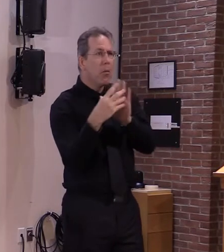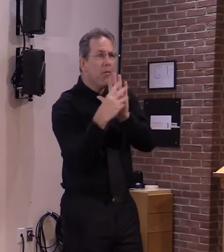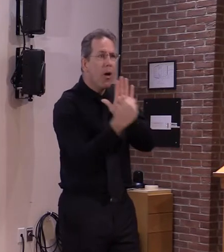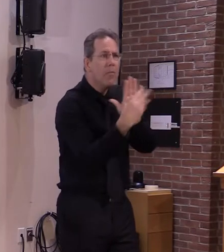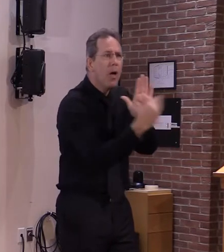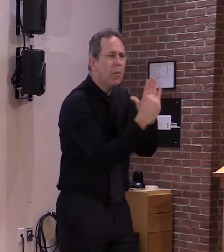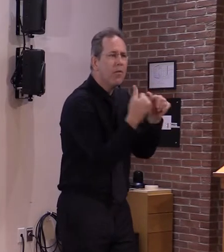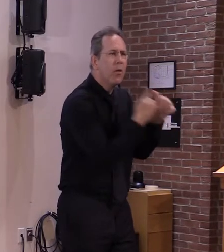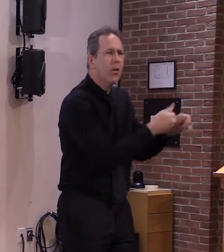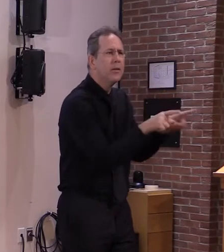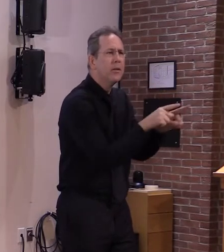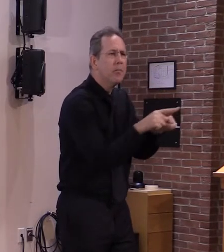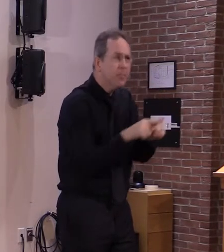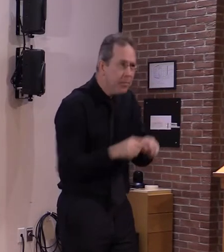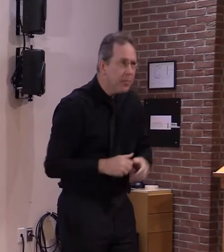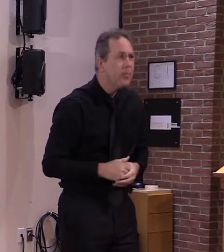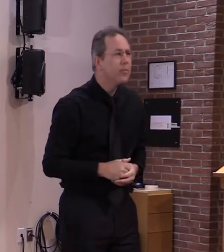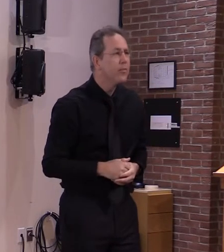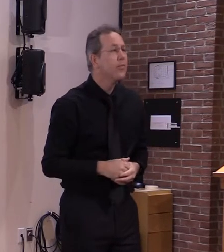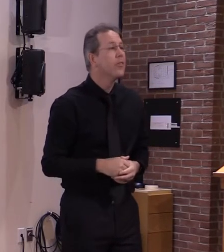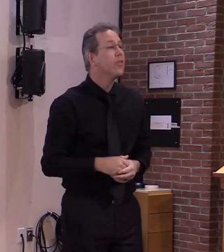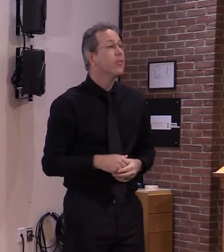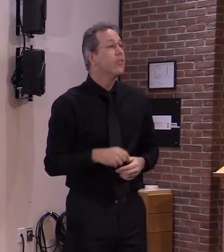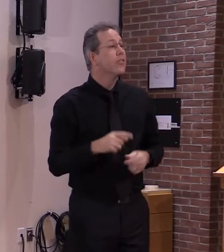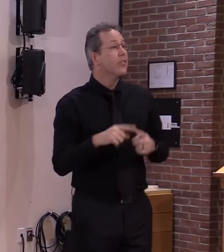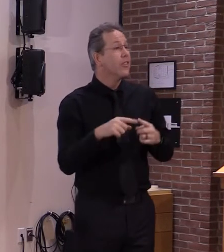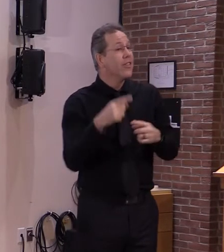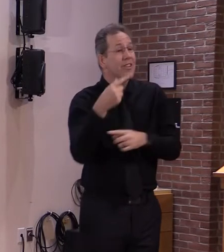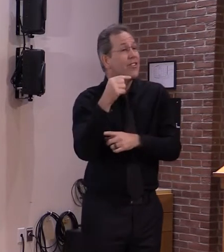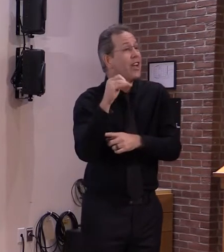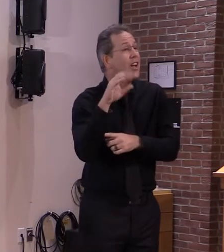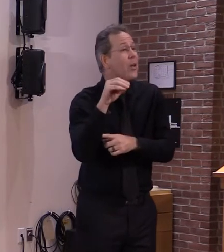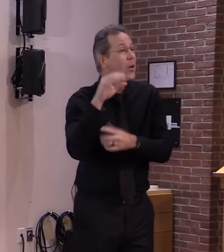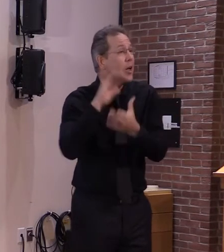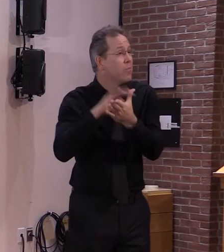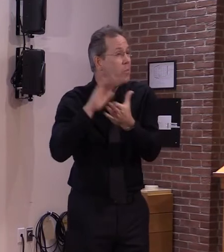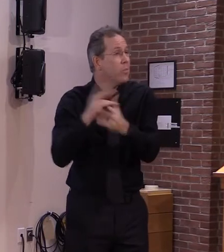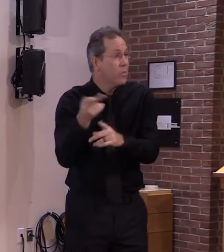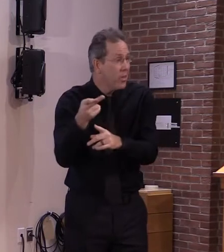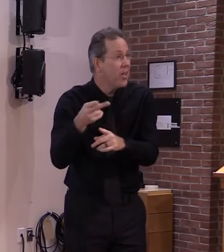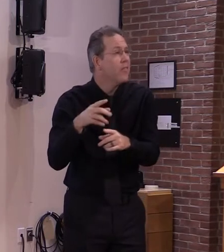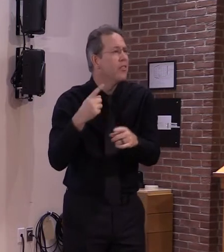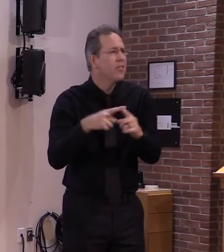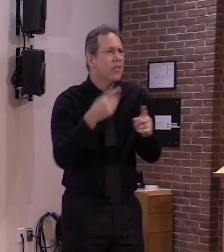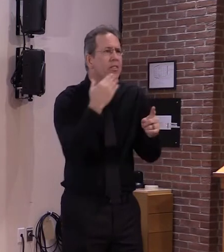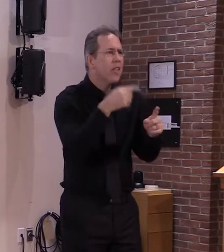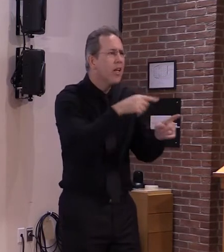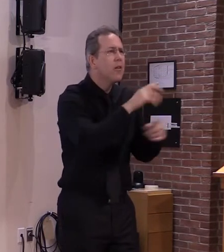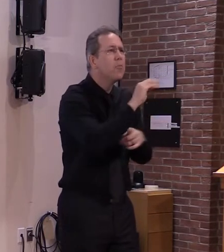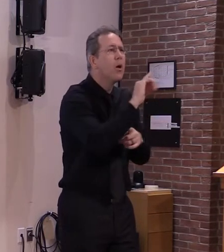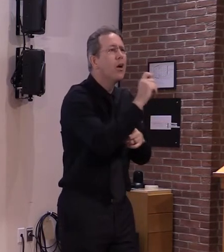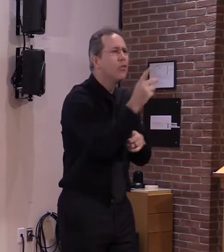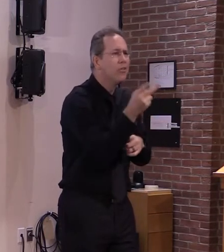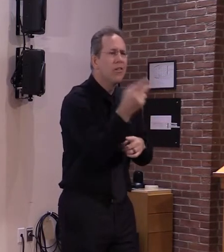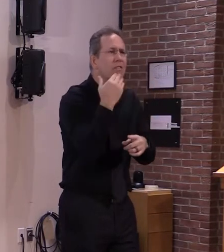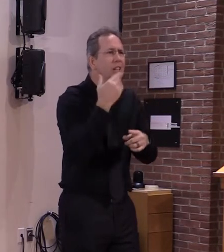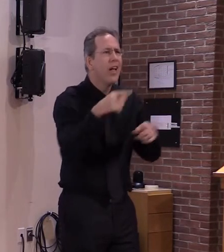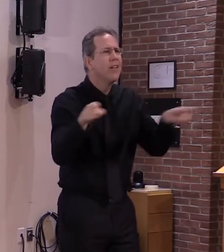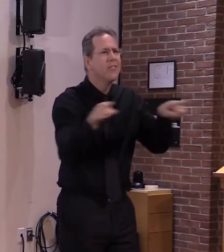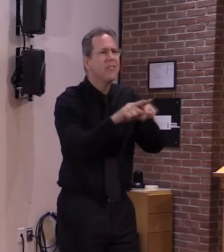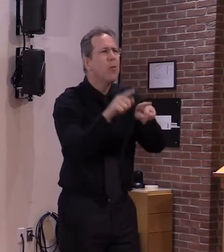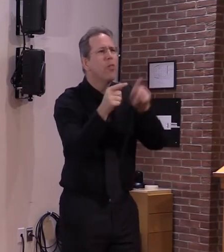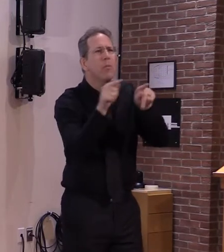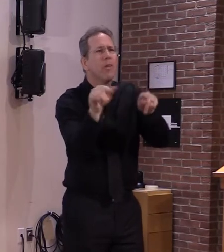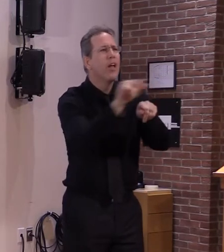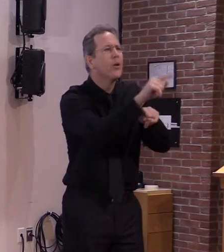thousands like them across the state so with that I'll turn it over to Dr. Levine for more on our vaccine rollout I